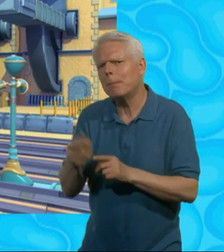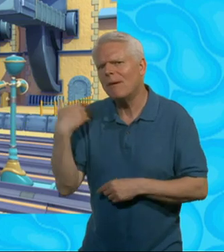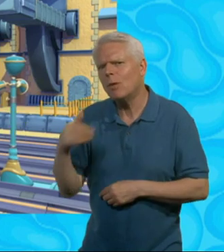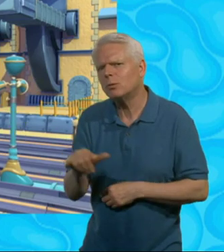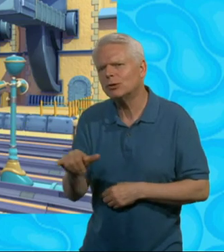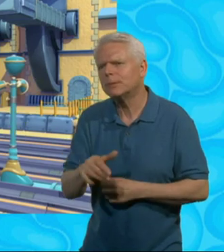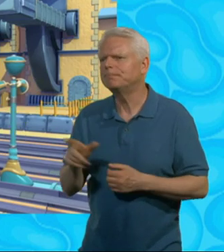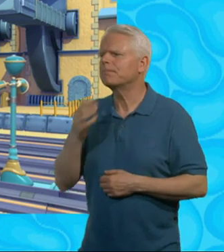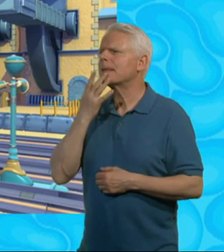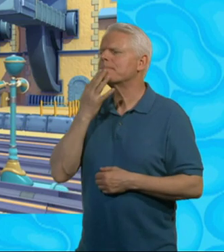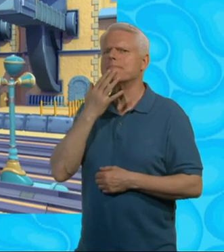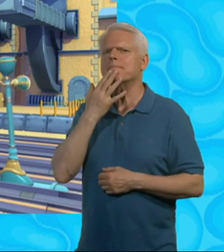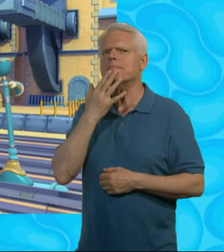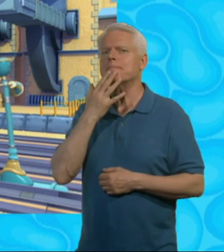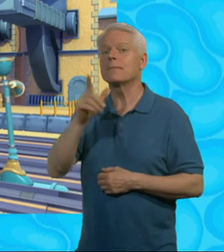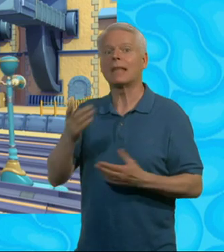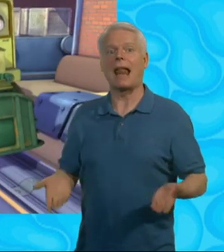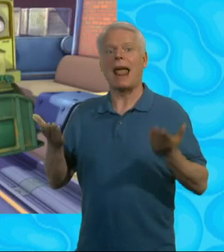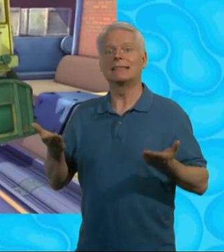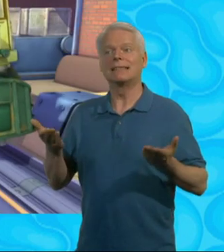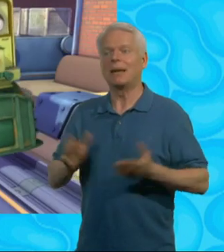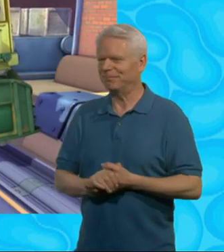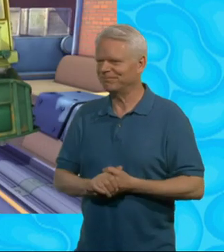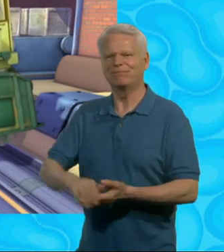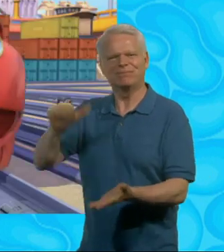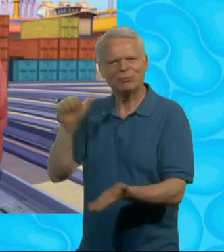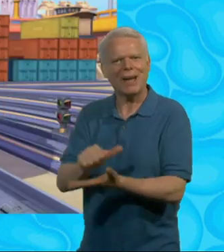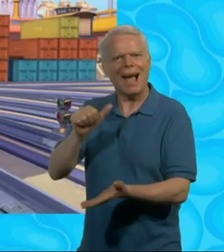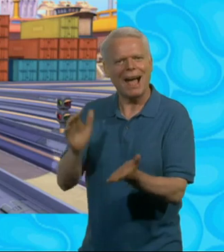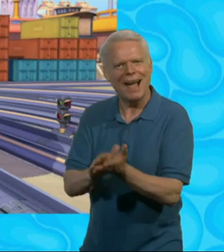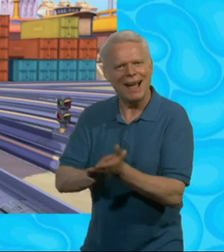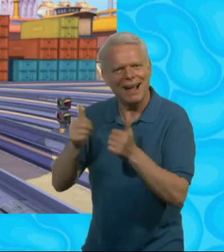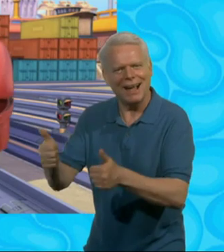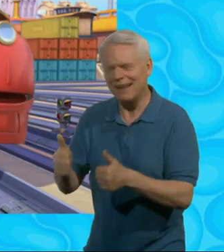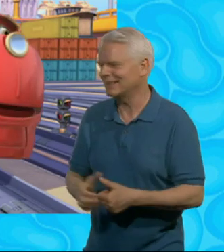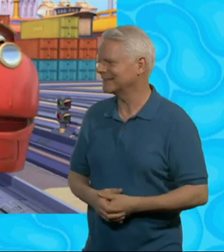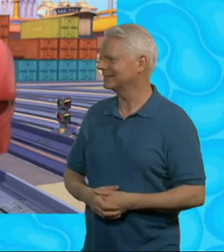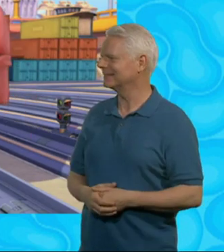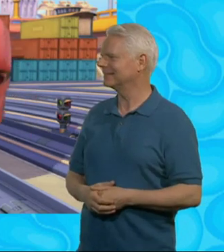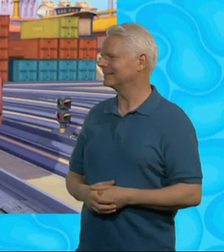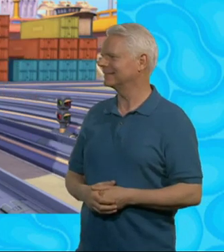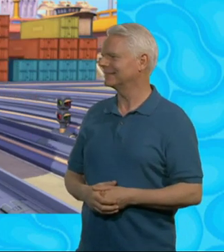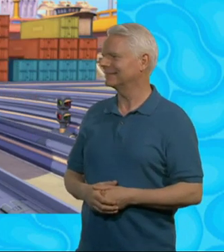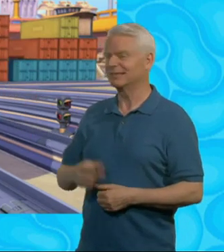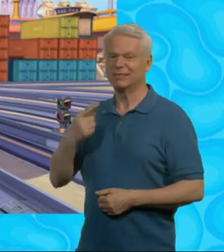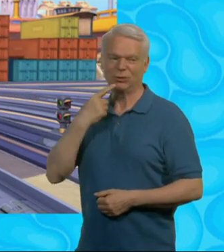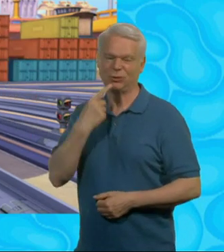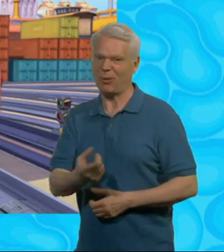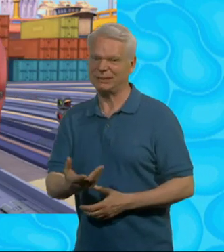Yep, it's lighter. Correct. Choo-choo! Told you. Easy-peasy, lemon-squeezy. We pull loads every